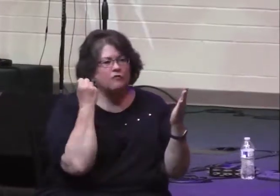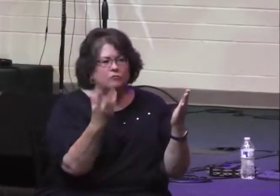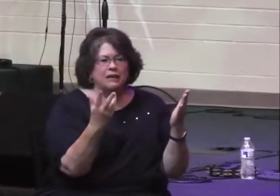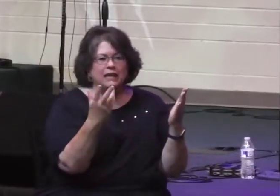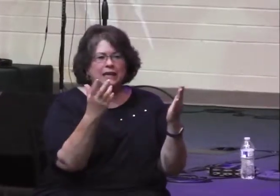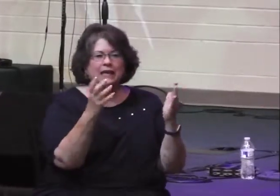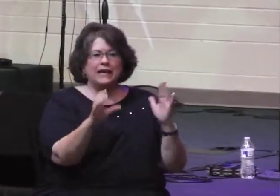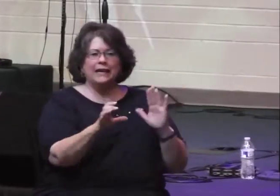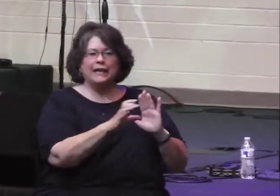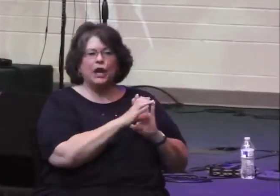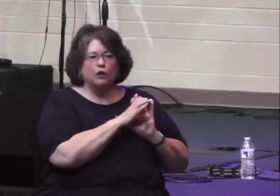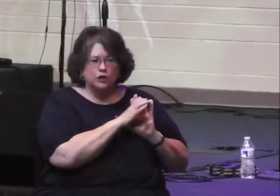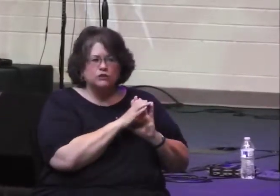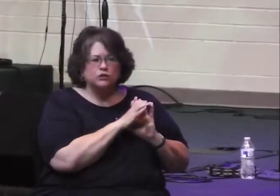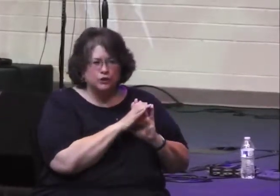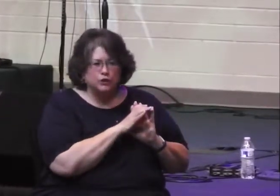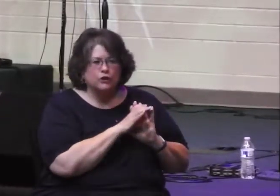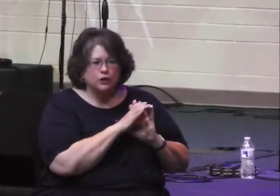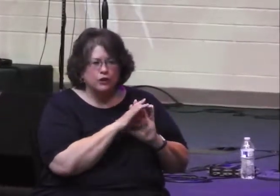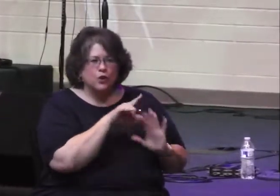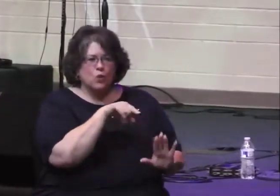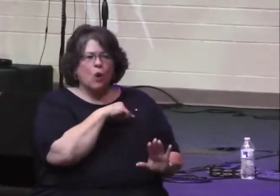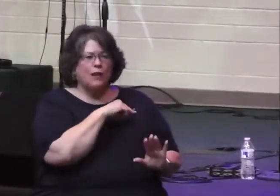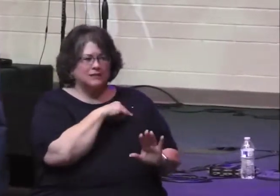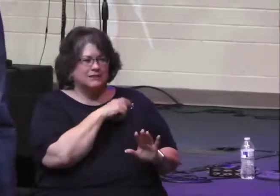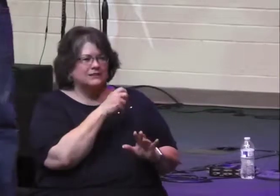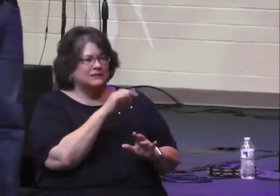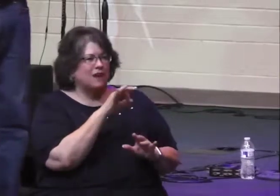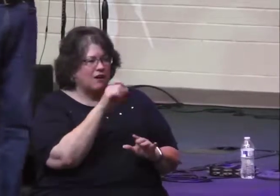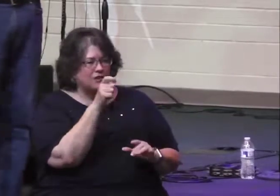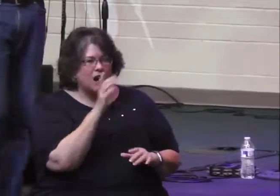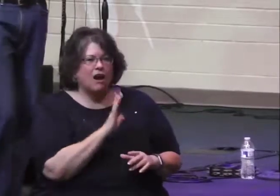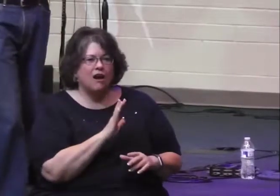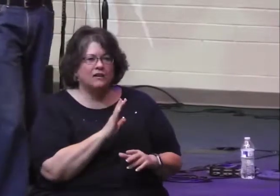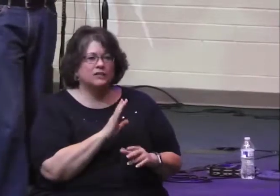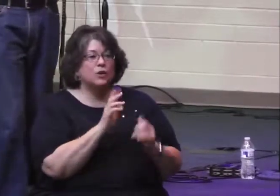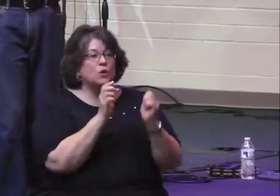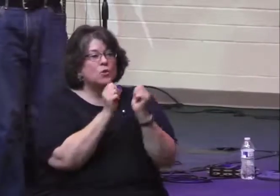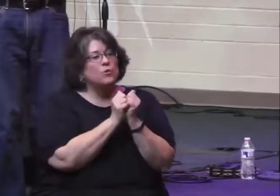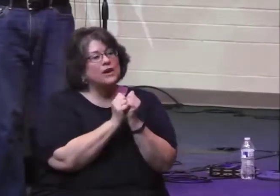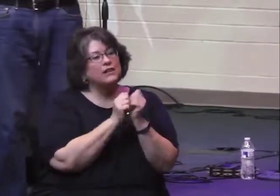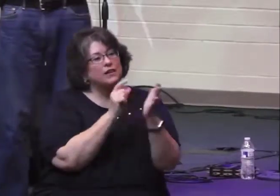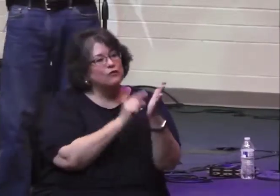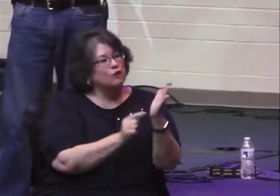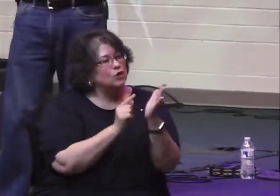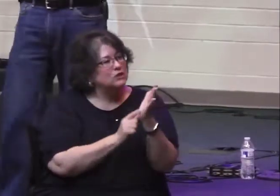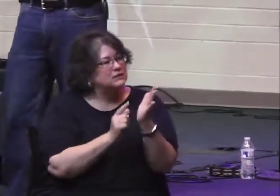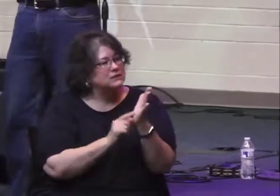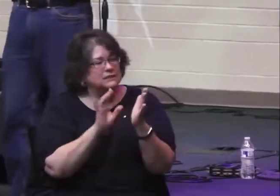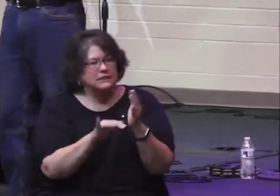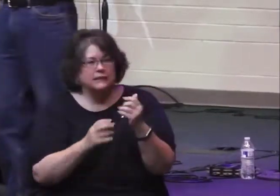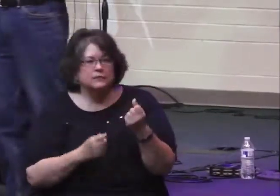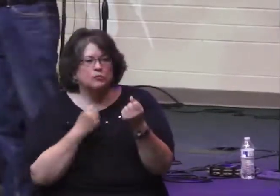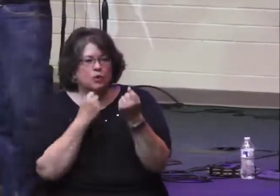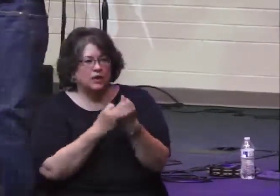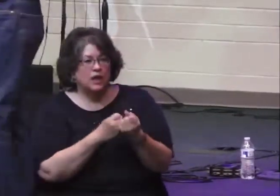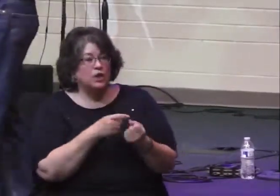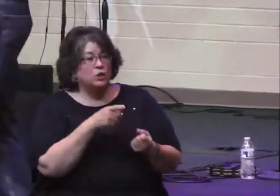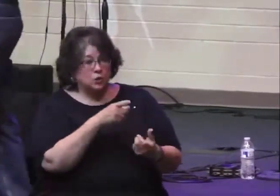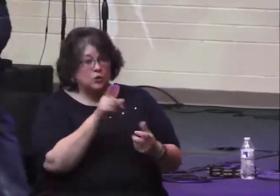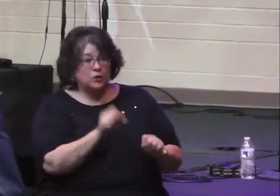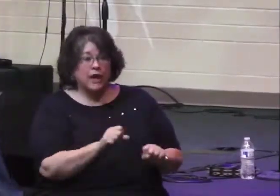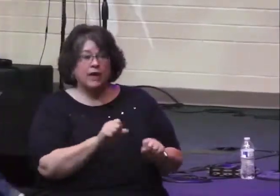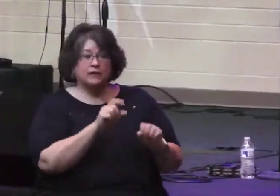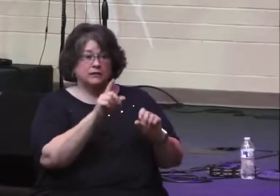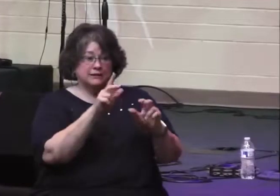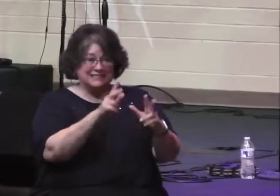of a whole lot of character qualities of God, each one with several scriptures that kind